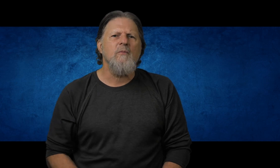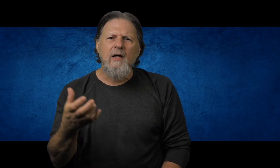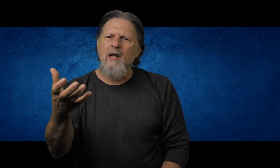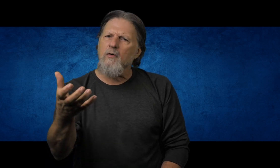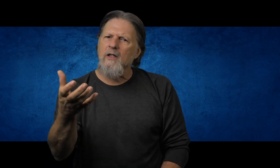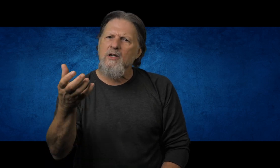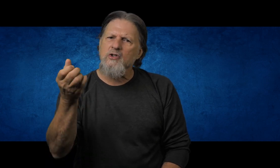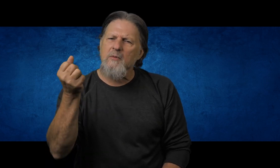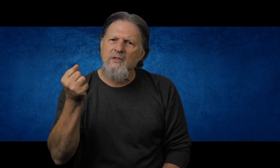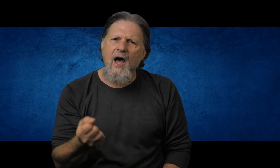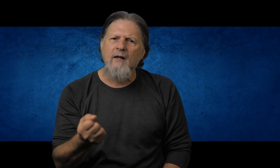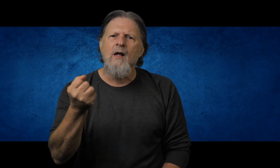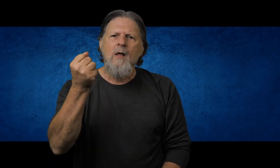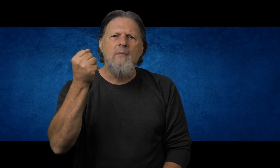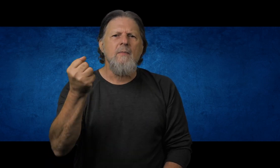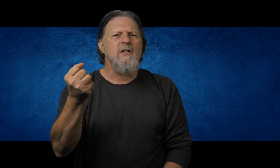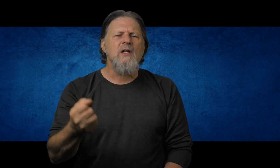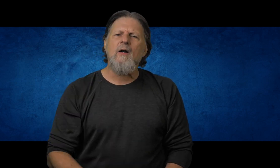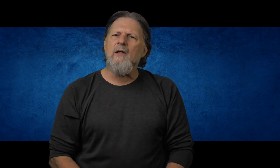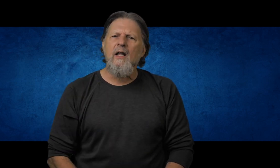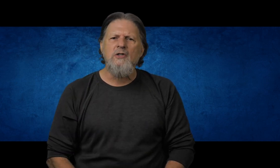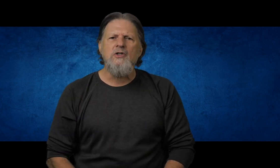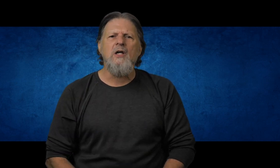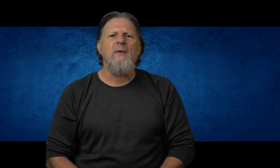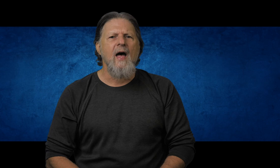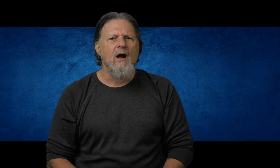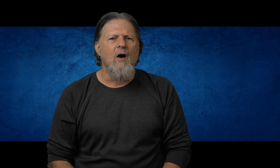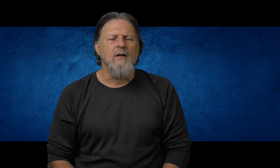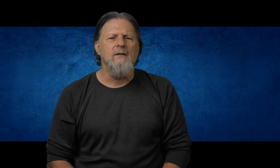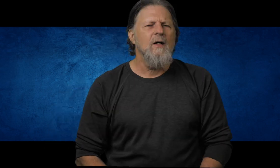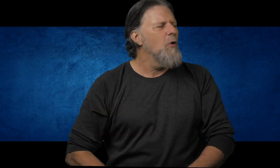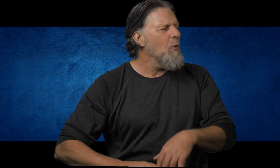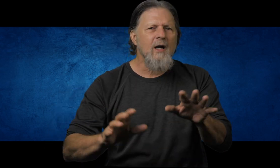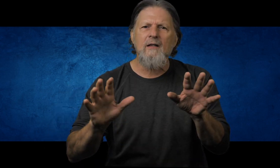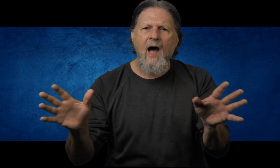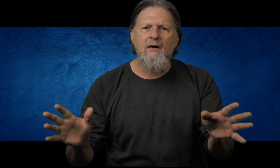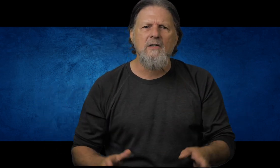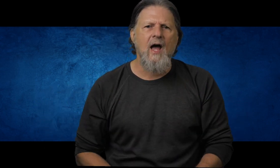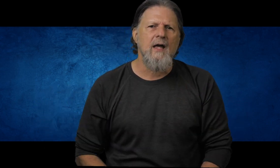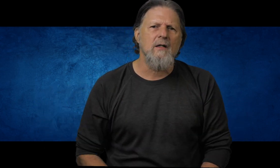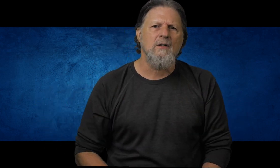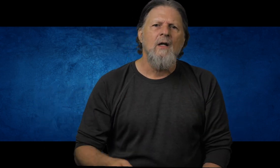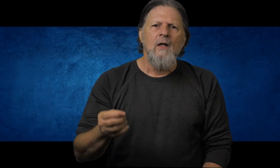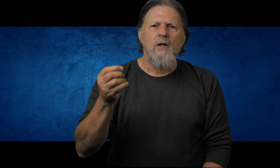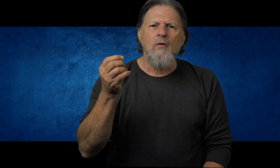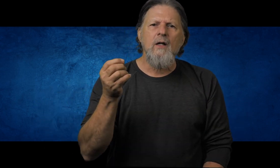God? What kind of relationship is that? Maybe it's not a relationship at all. What a liar this guy is. You don't need